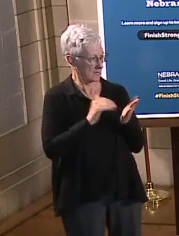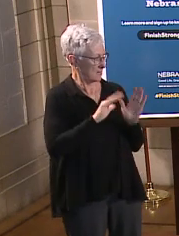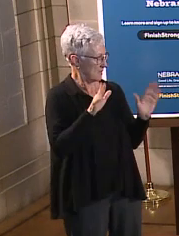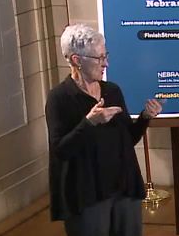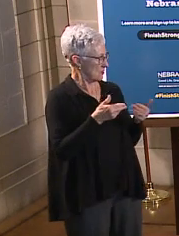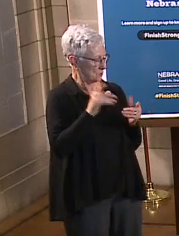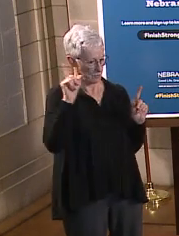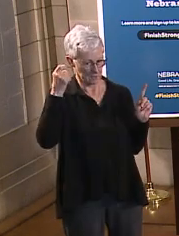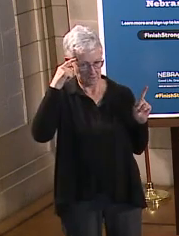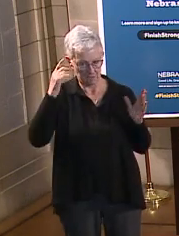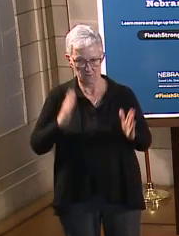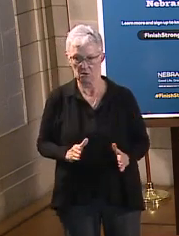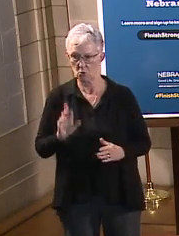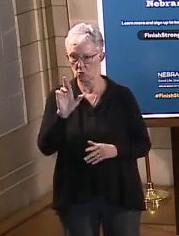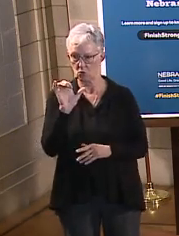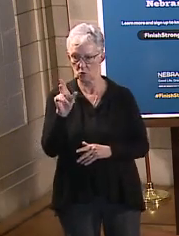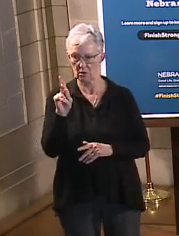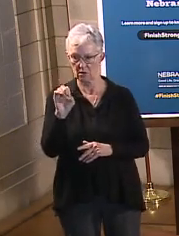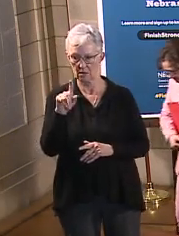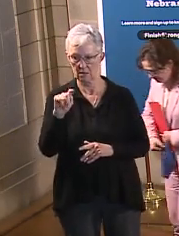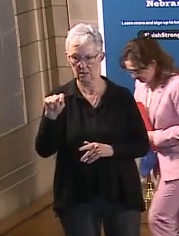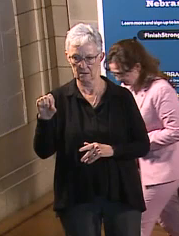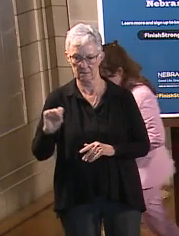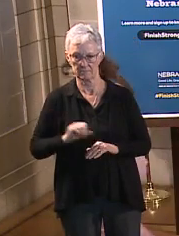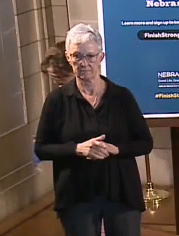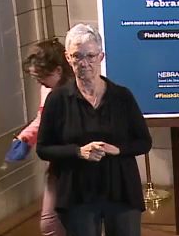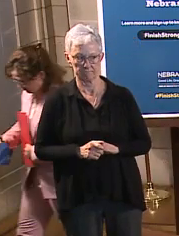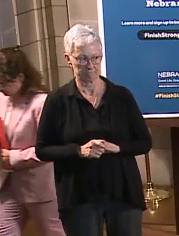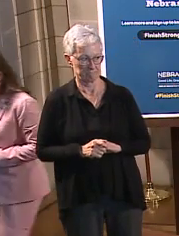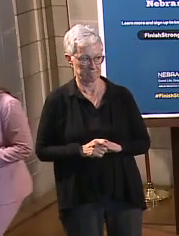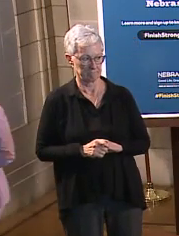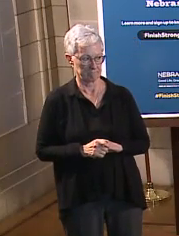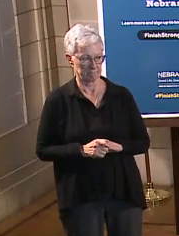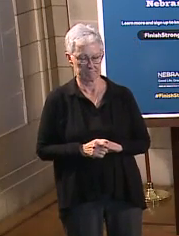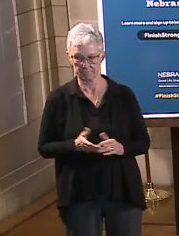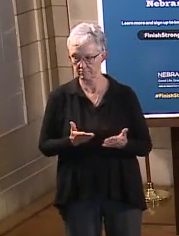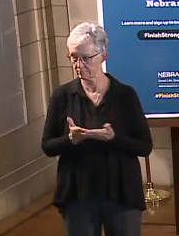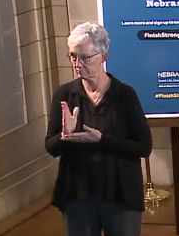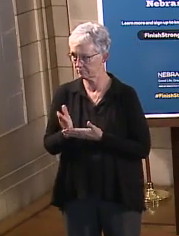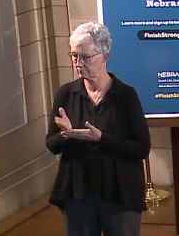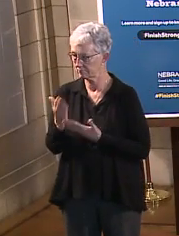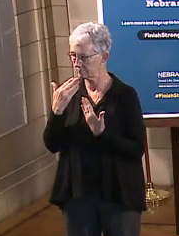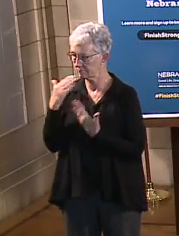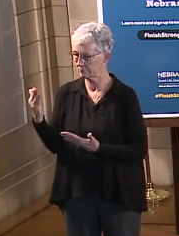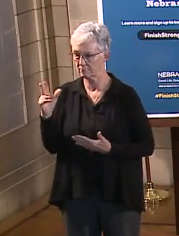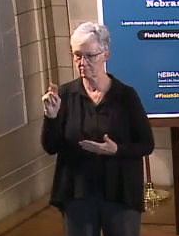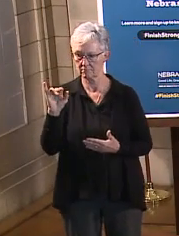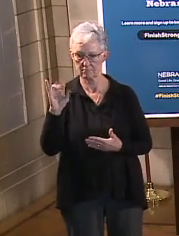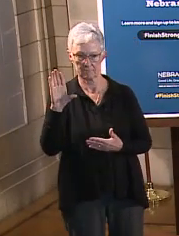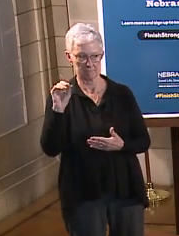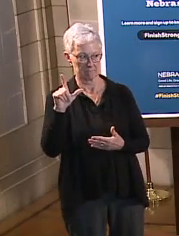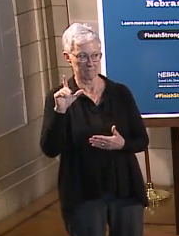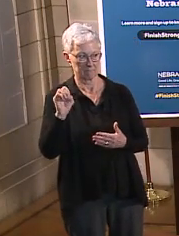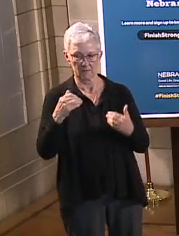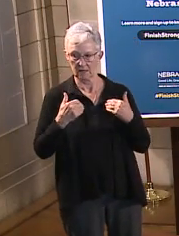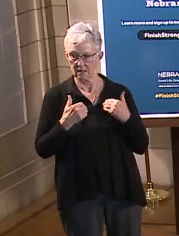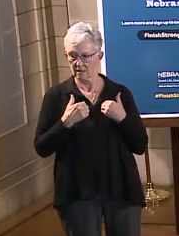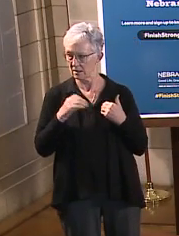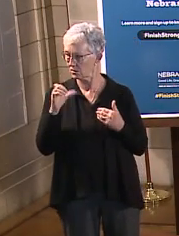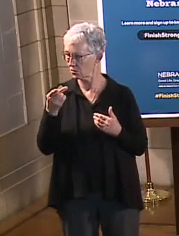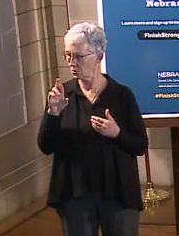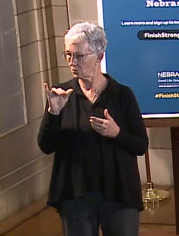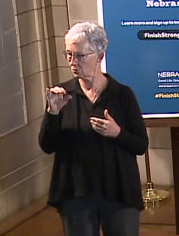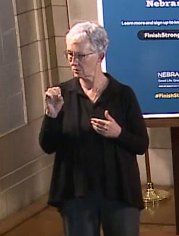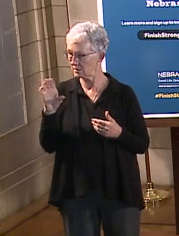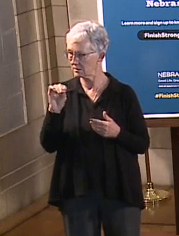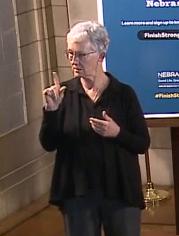All right, thank you, Nicole. So we're having Chris and Tanner come up and talk here, though. Aren't